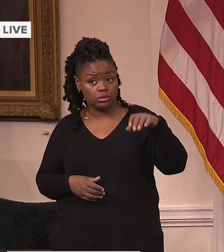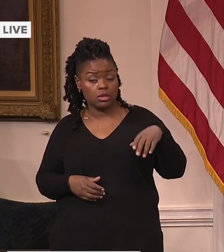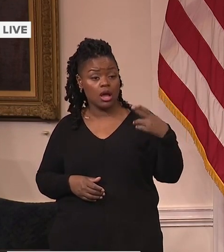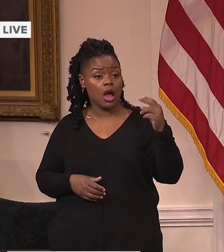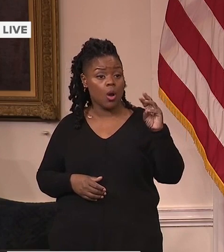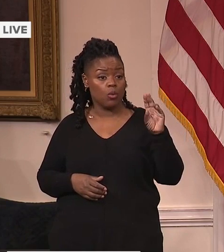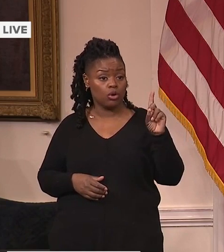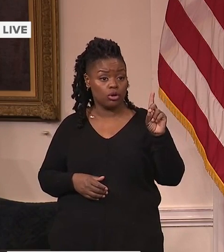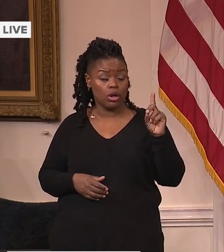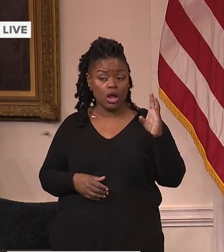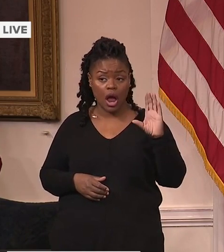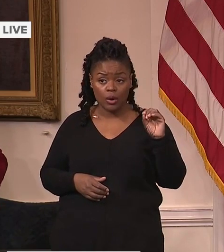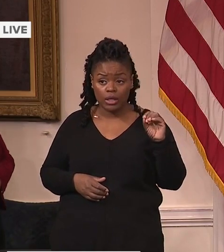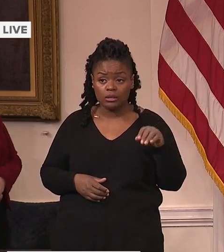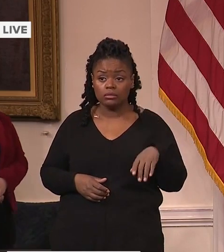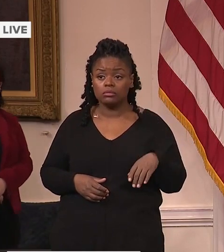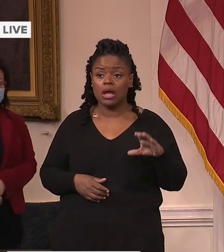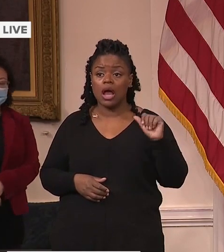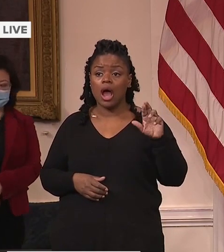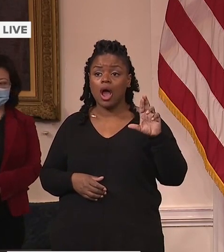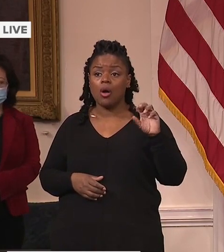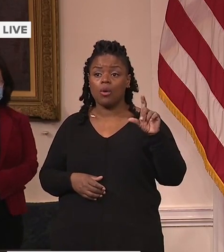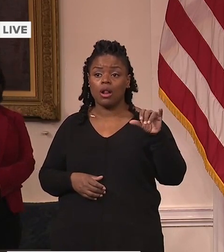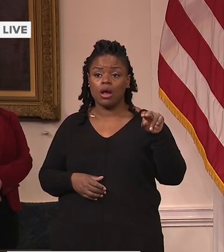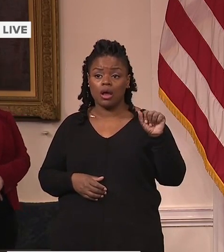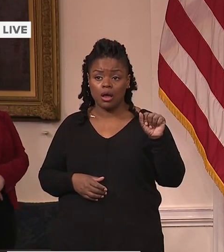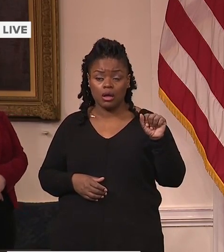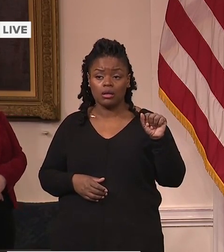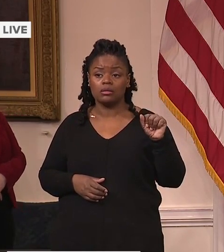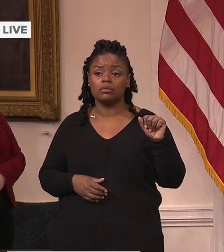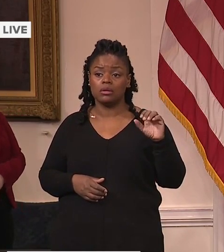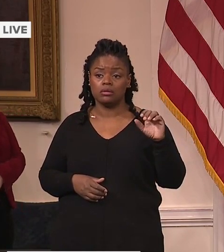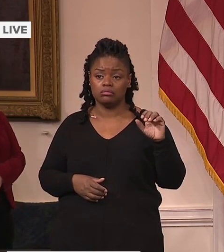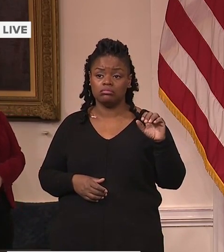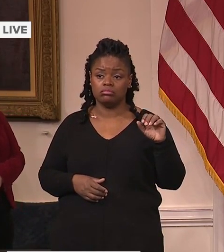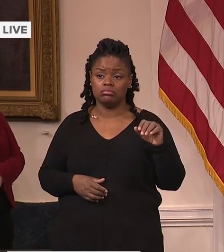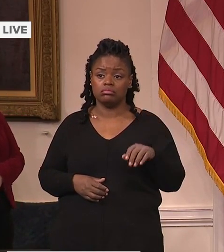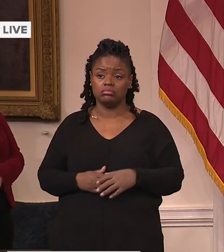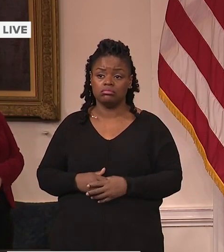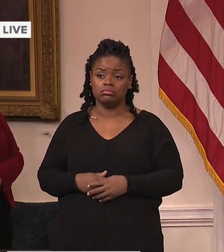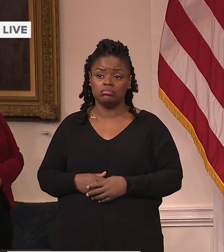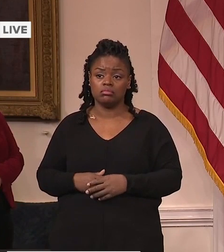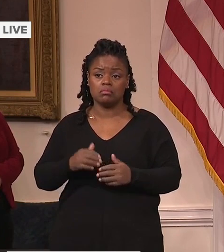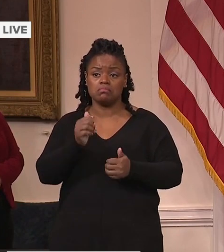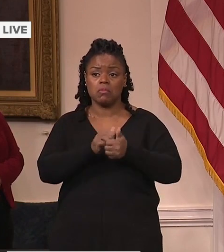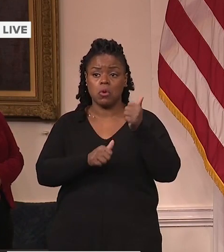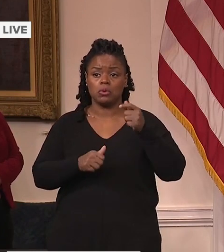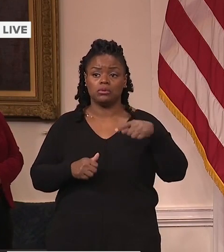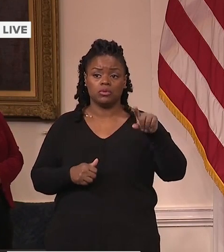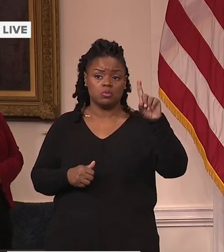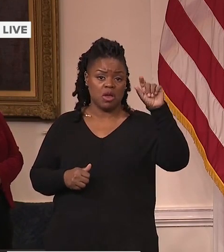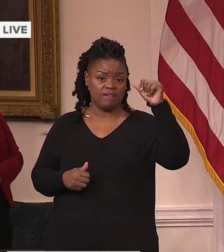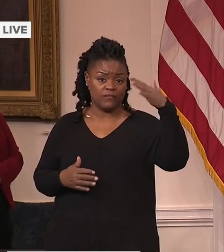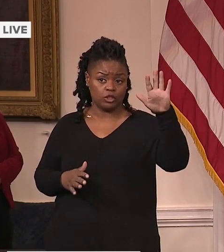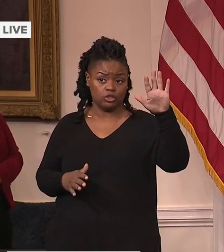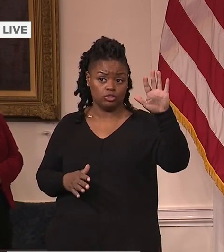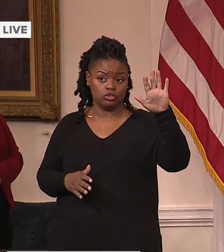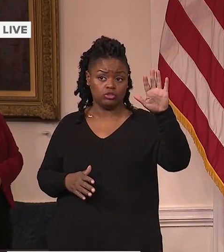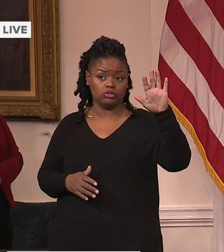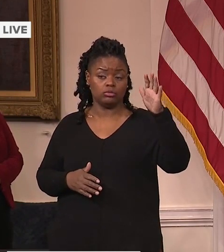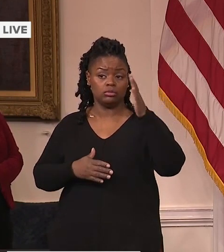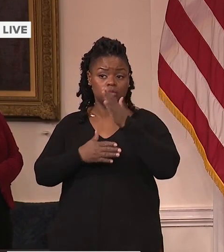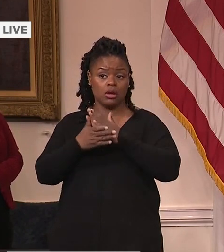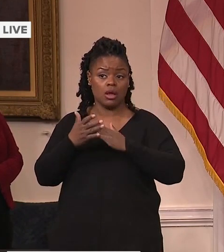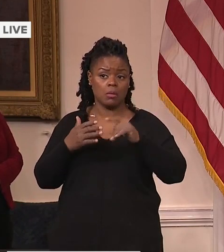Carol or Caroline? Caroline County and a couple others are 80, 80 some 90%. Some counties have told me